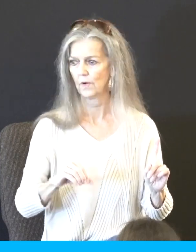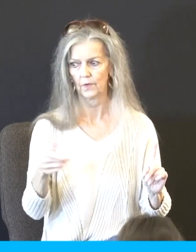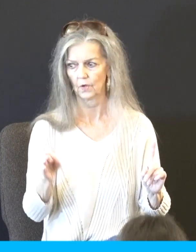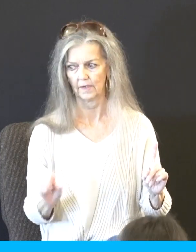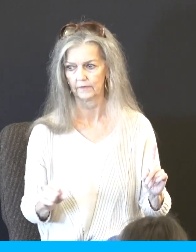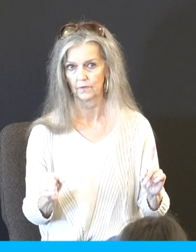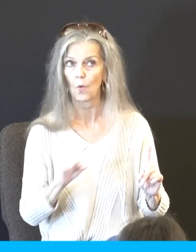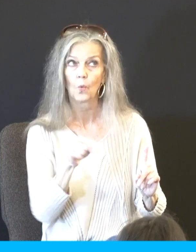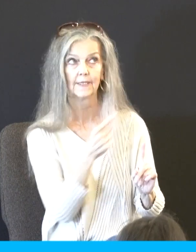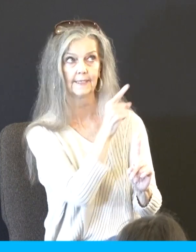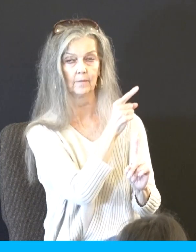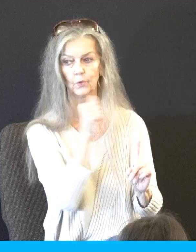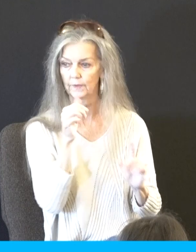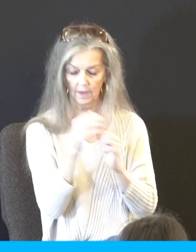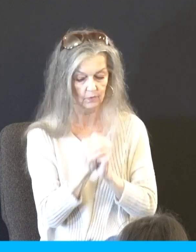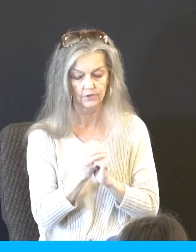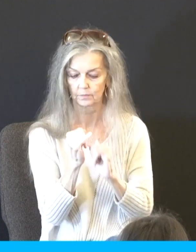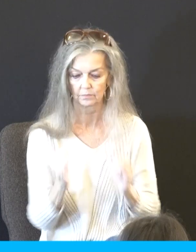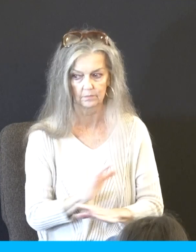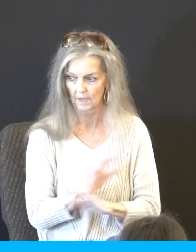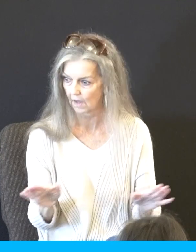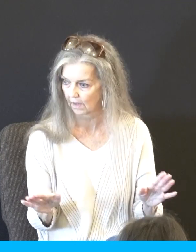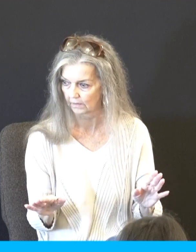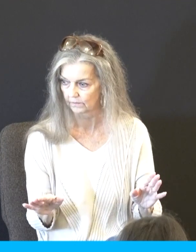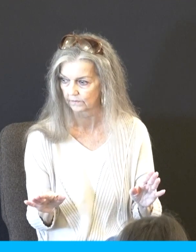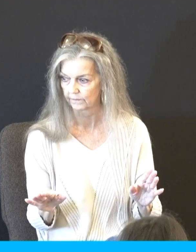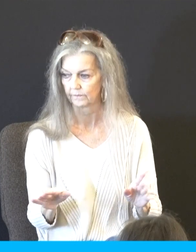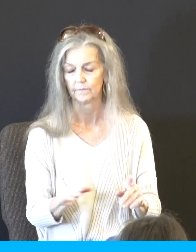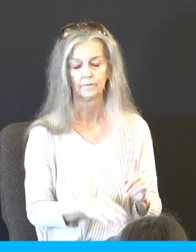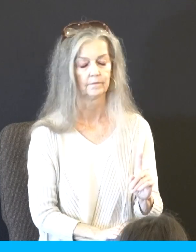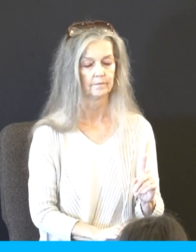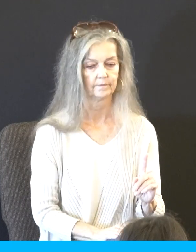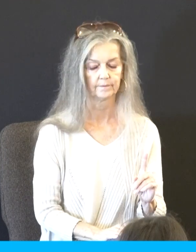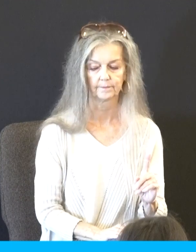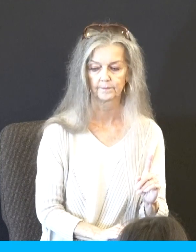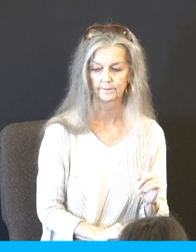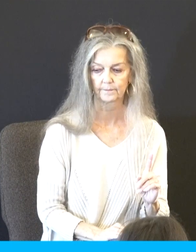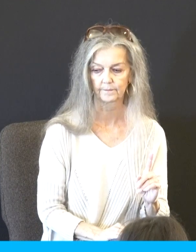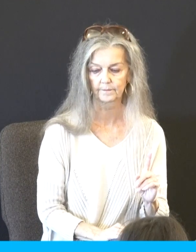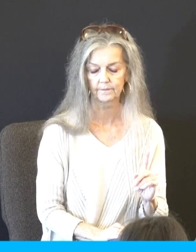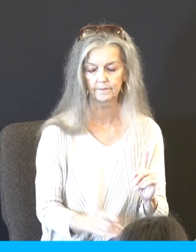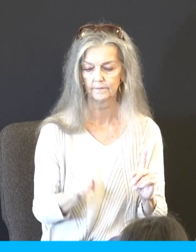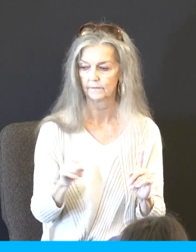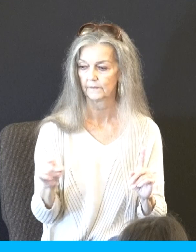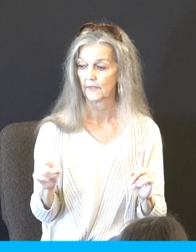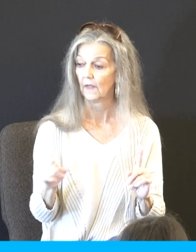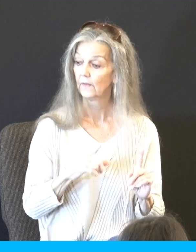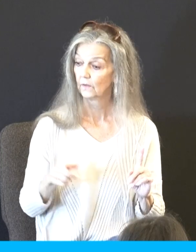You shall not bow down to any image of anything in heaven above or on the earth below or in the oceans around you. The Lord your God, did he say any of that?